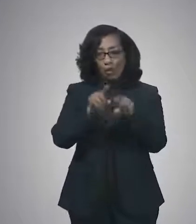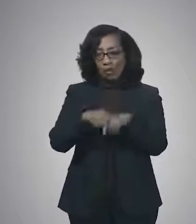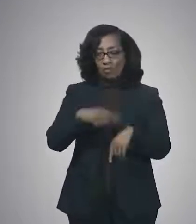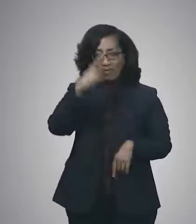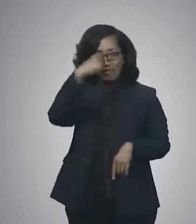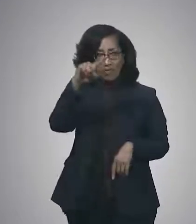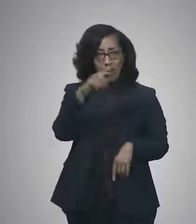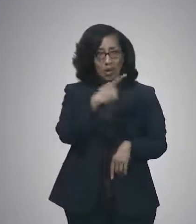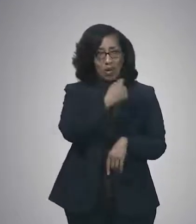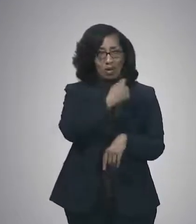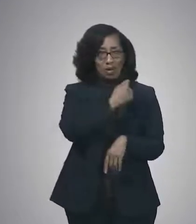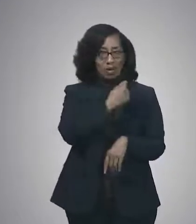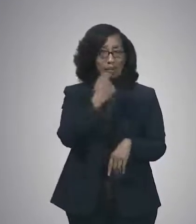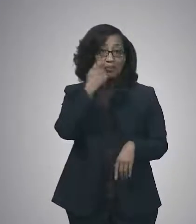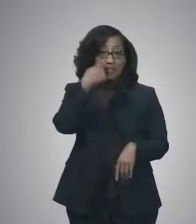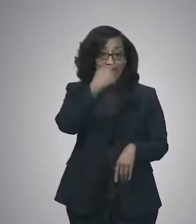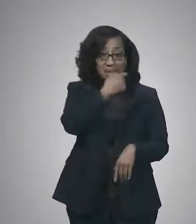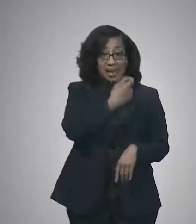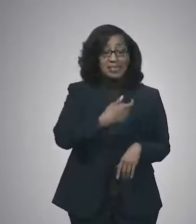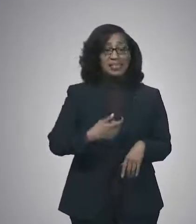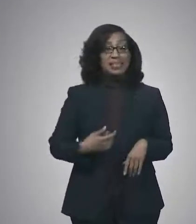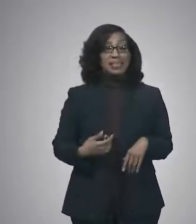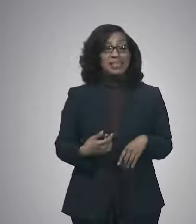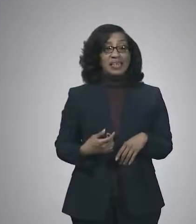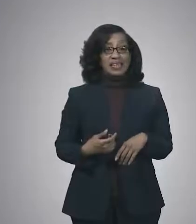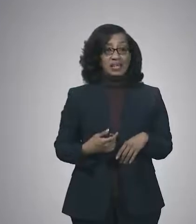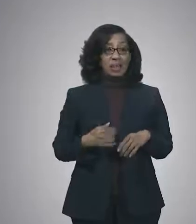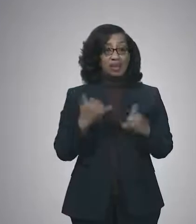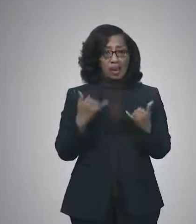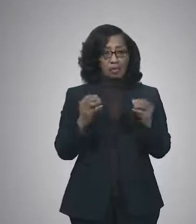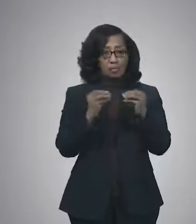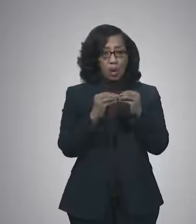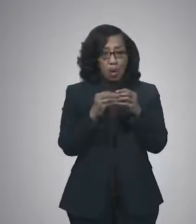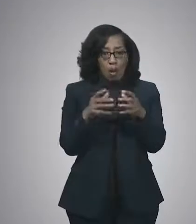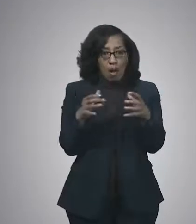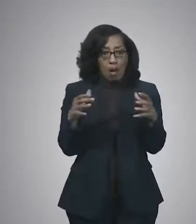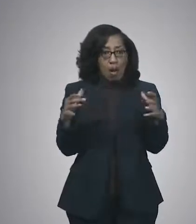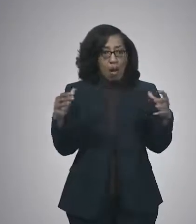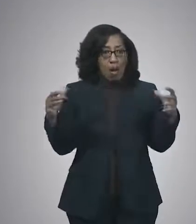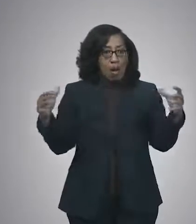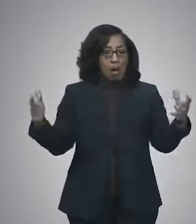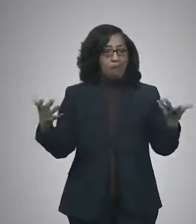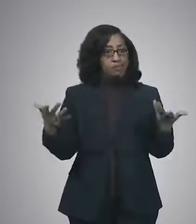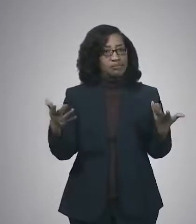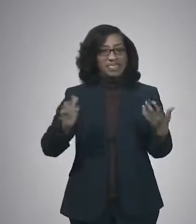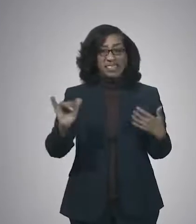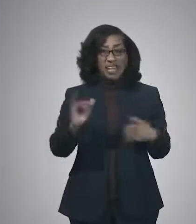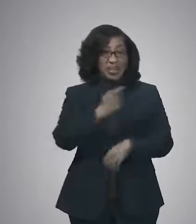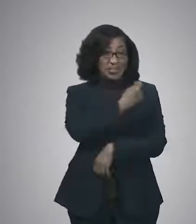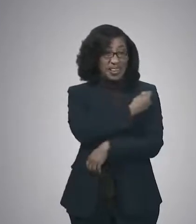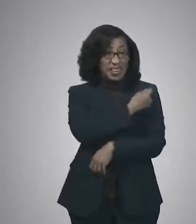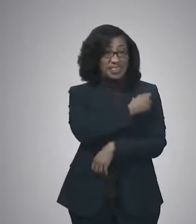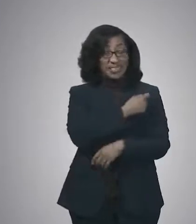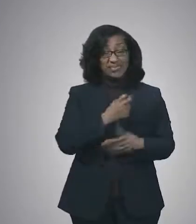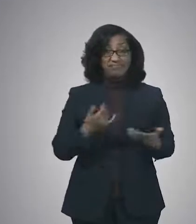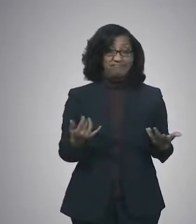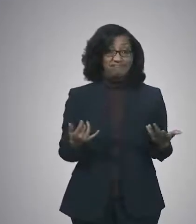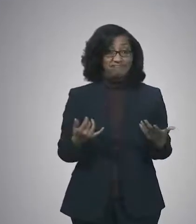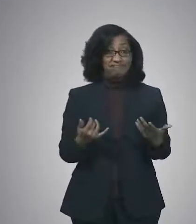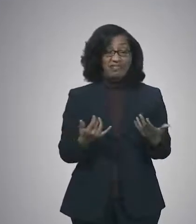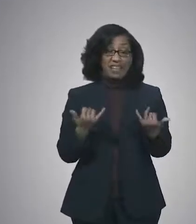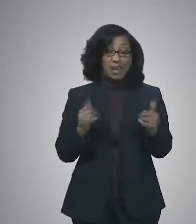We reduced the number and the throughput at the public testing sites because it became normalized. Vaccinations are now relatively